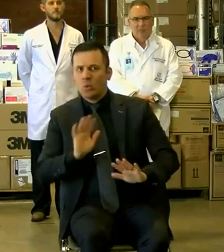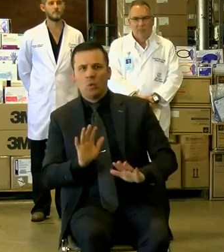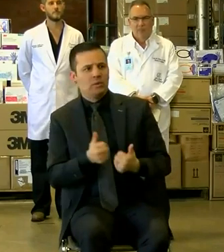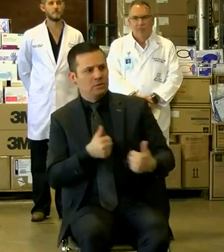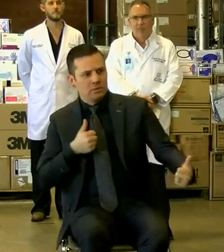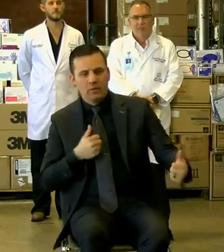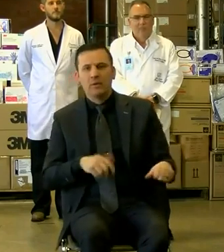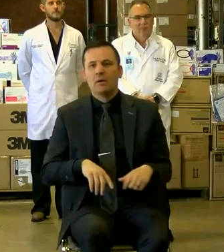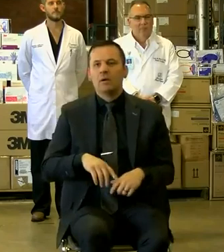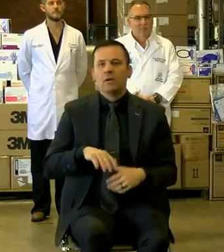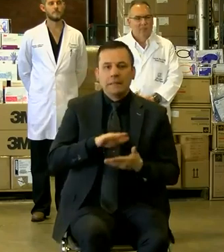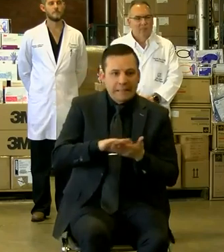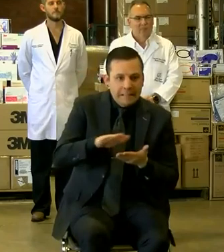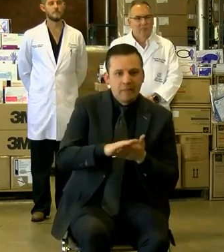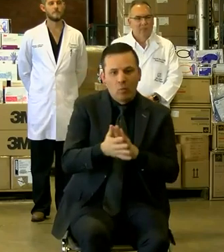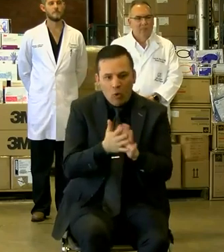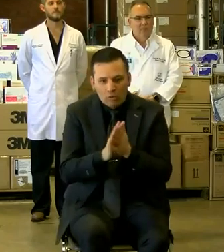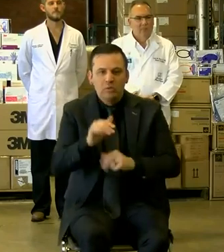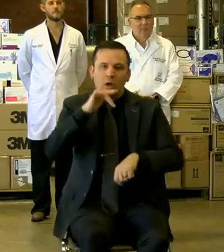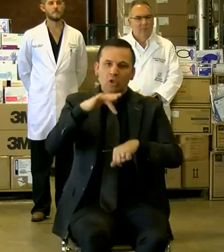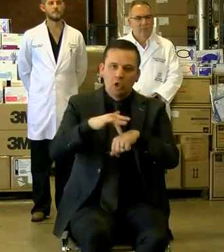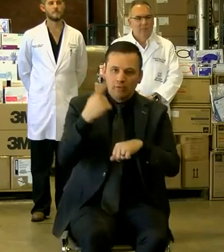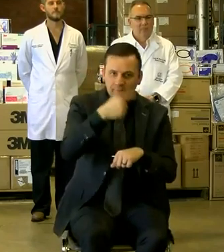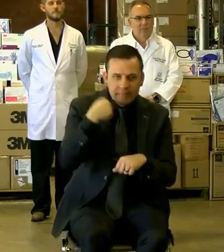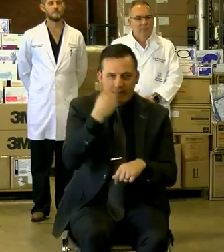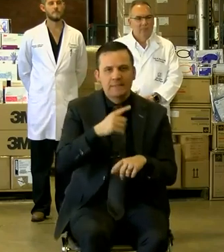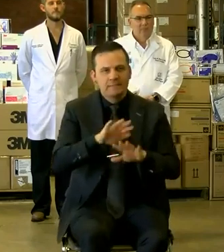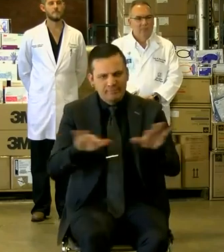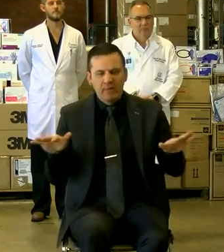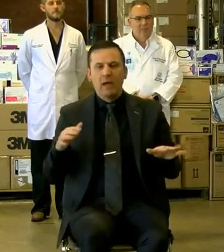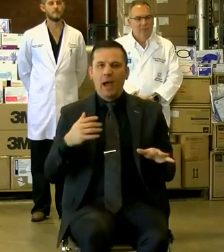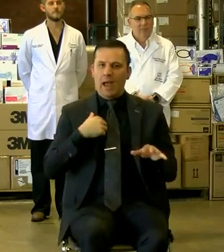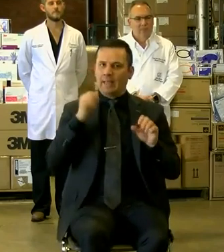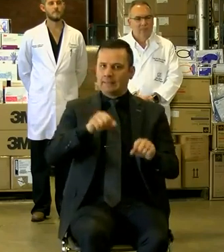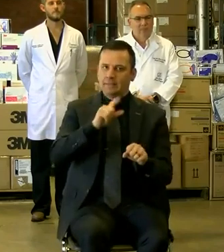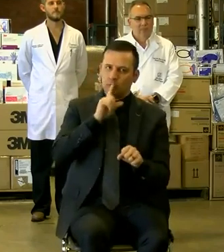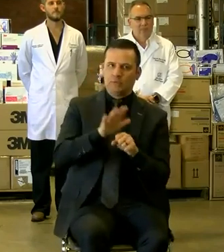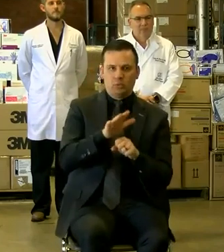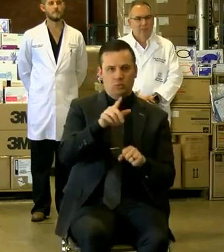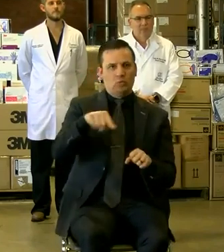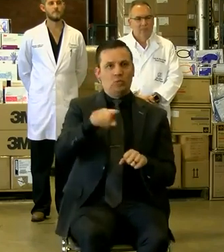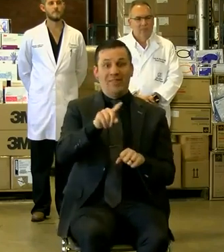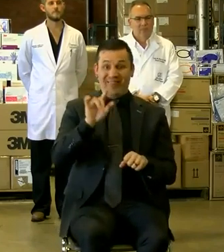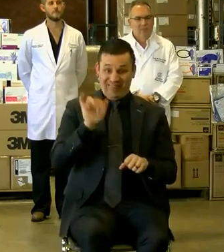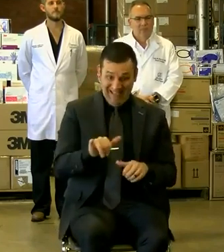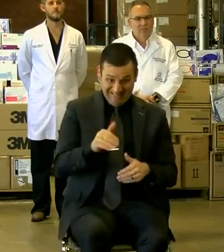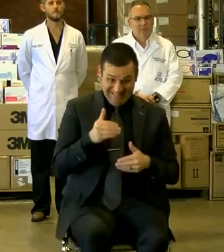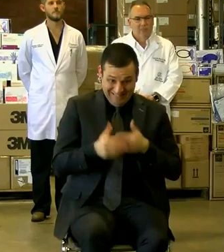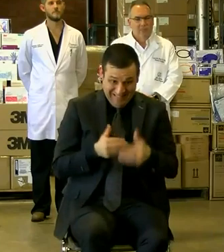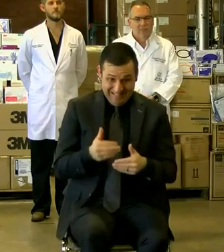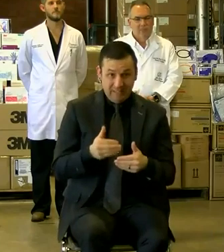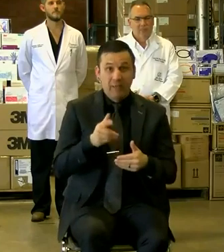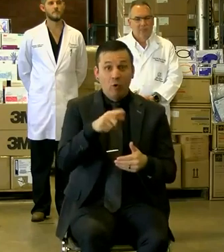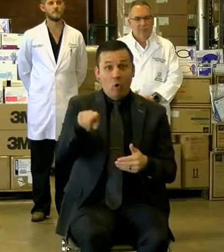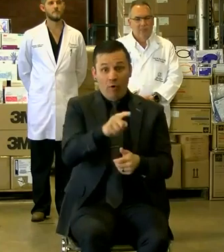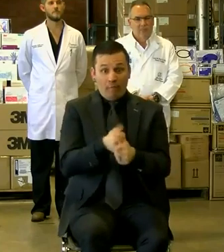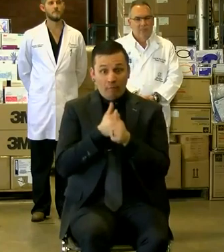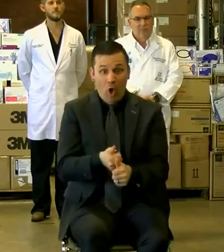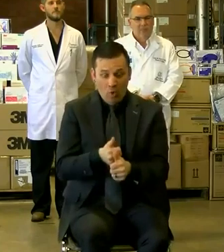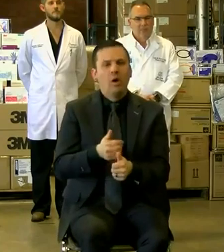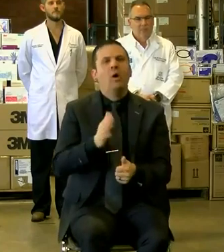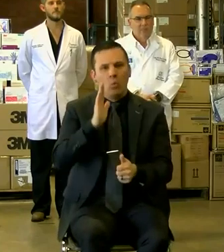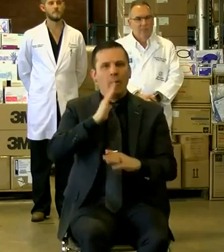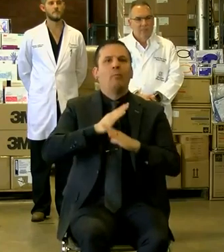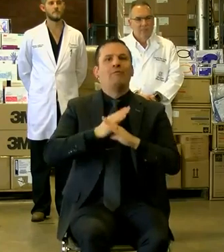personal hygiene and cleanliness. I can absolutely guarantee you that those are the steps that will prevent the spread of the disease.